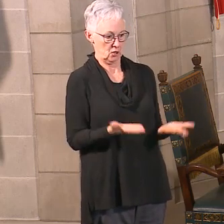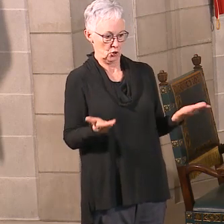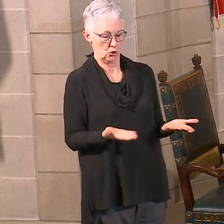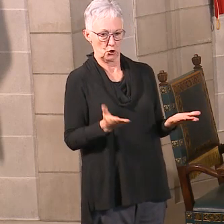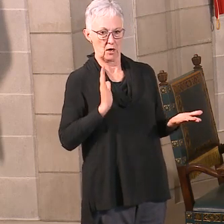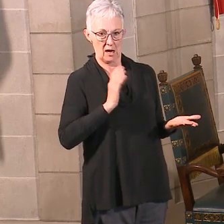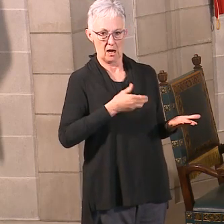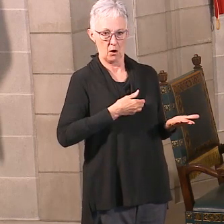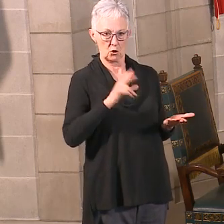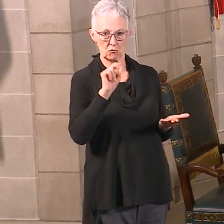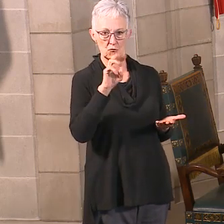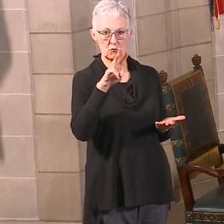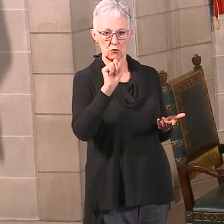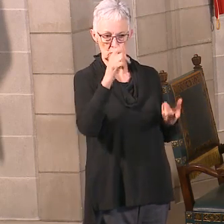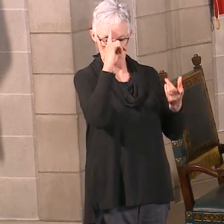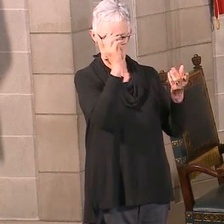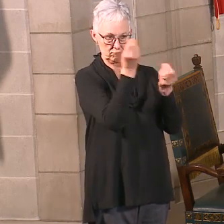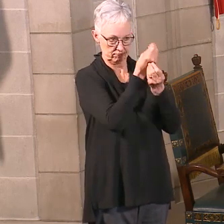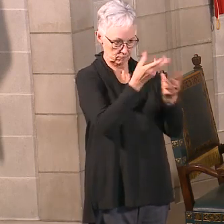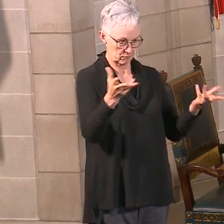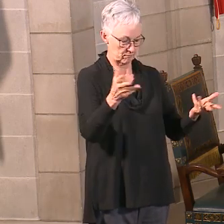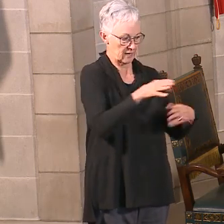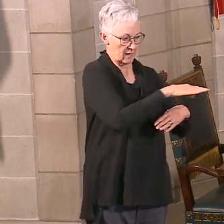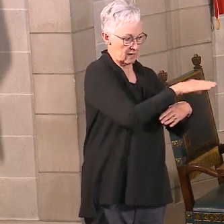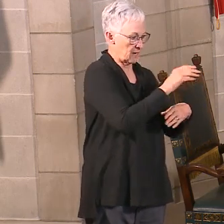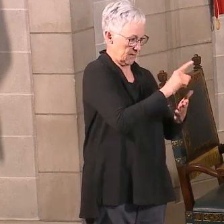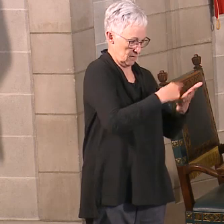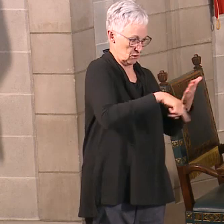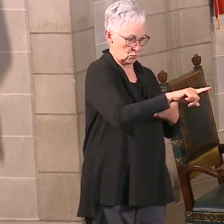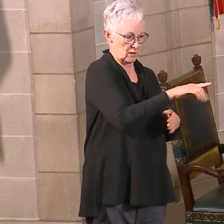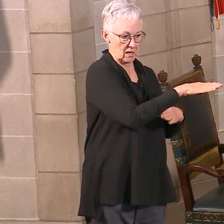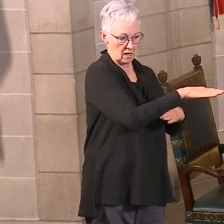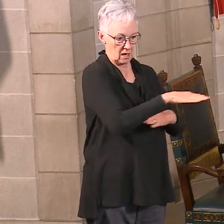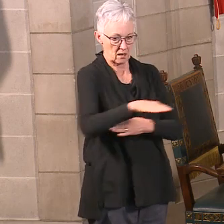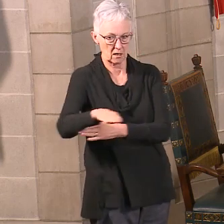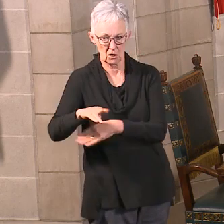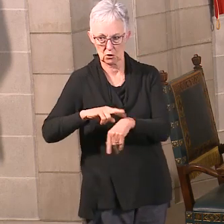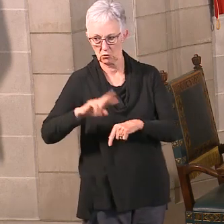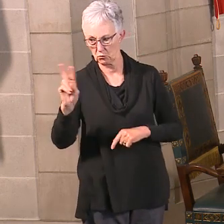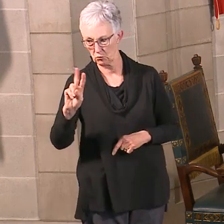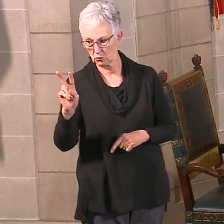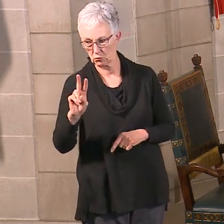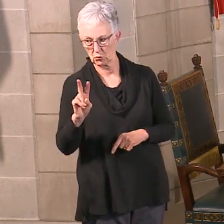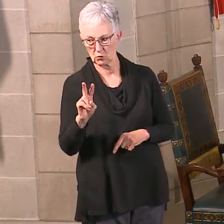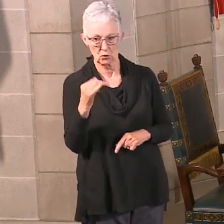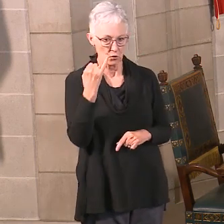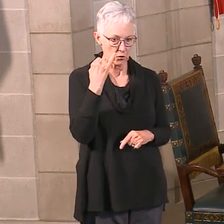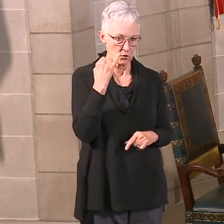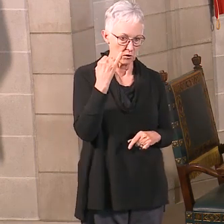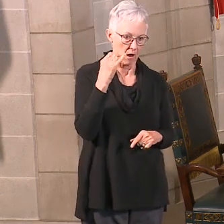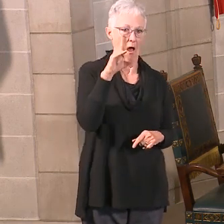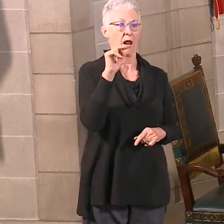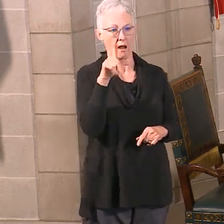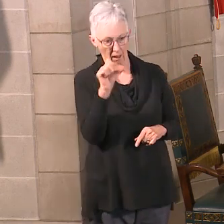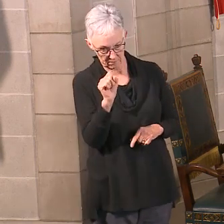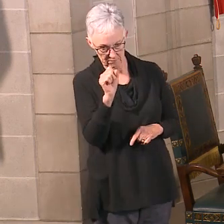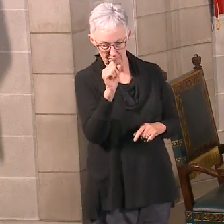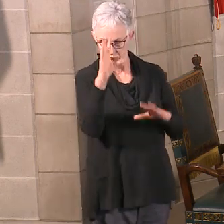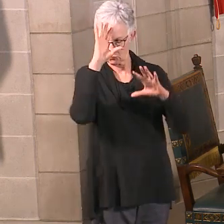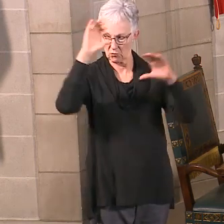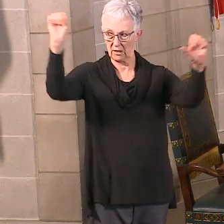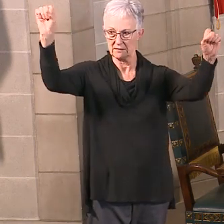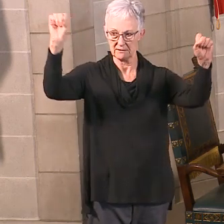here. So we'll continue to do that next week on the weekdays. Assuming the President doesn't have another phone call with the governors, we have to reschedule or rearrange.